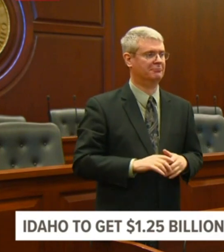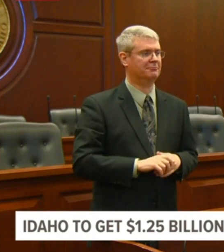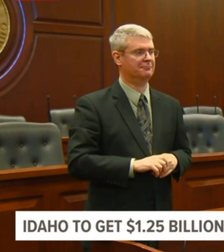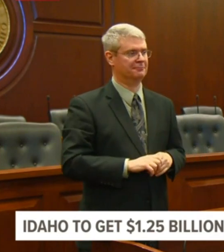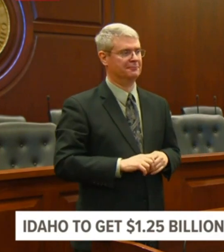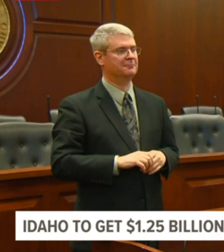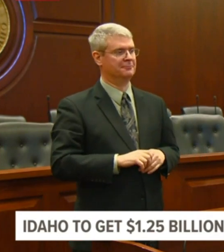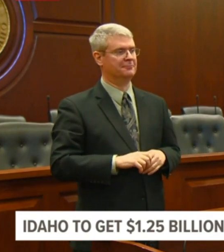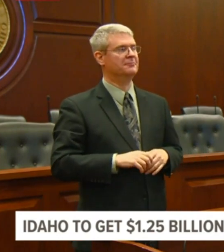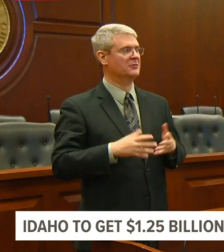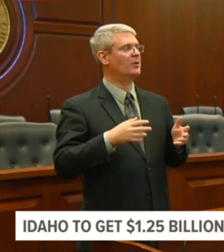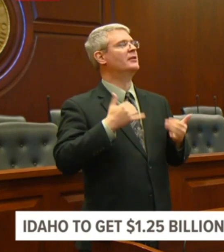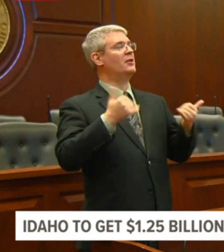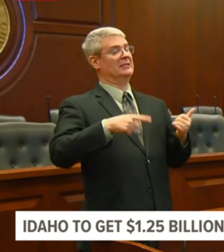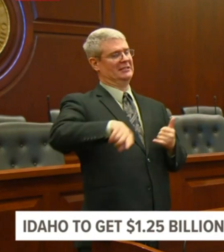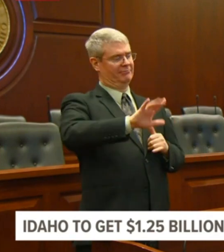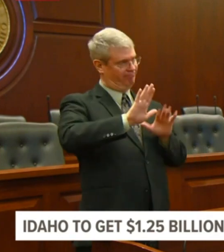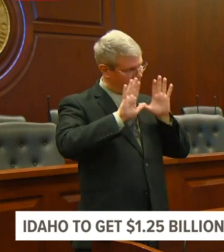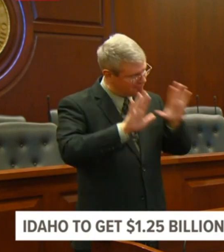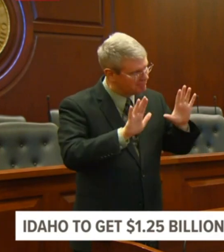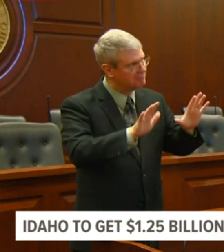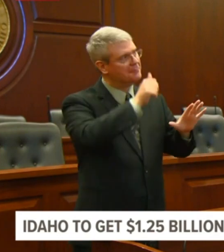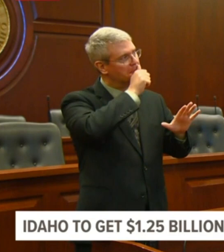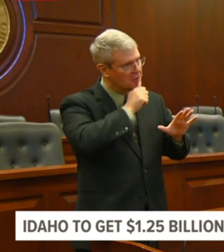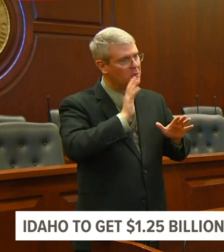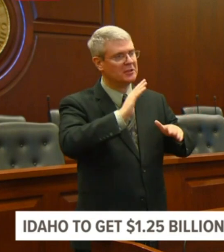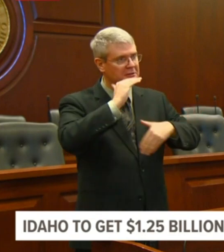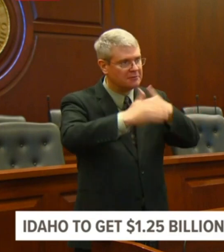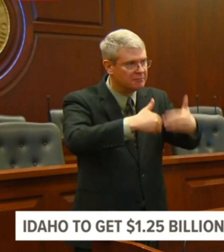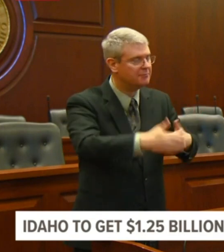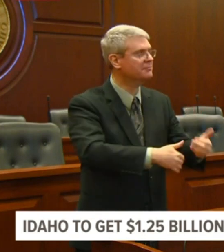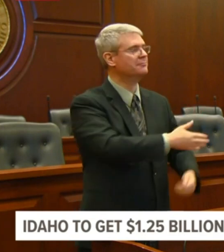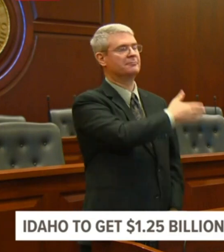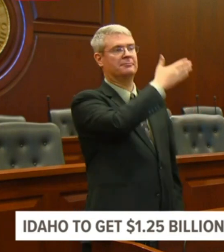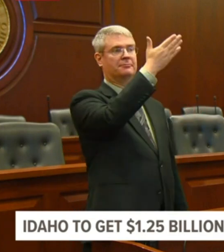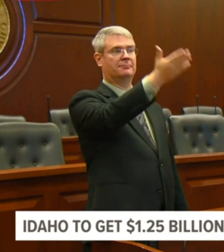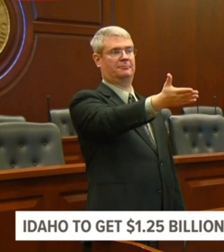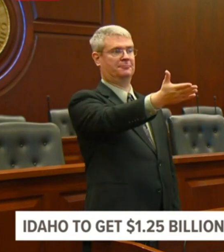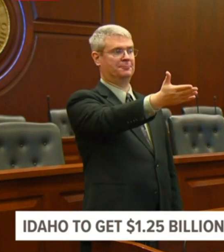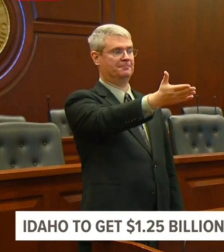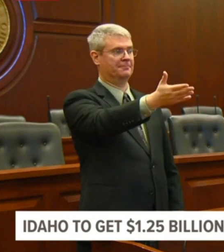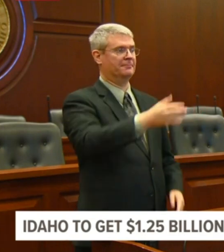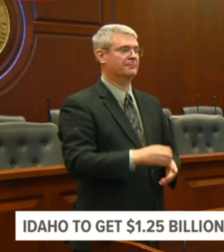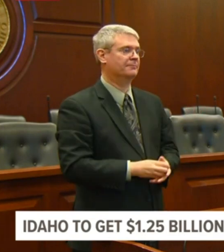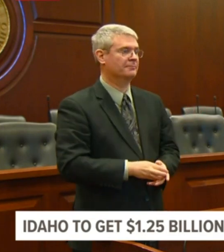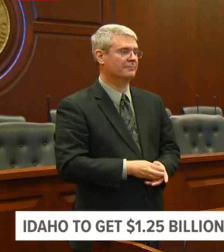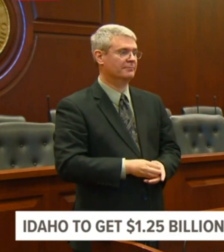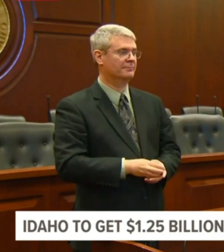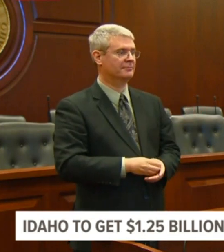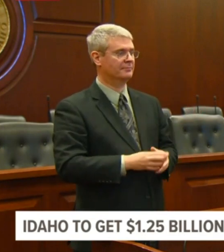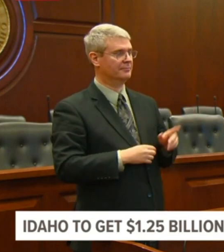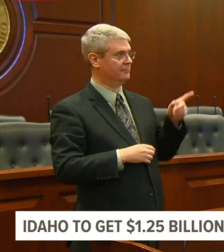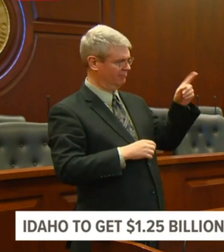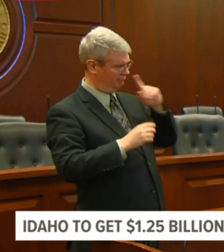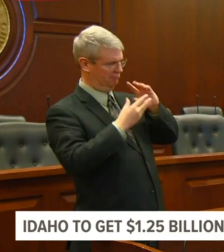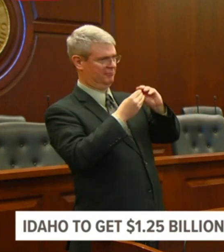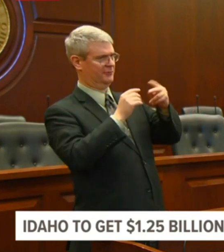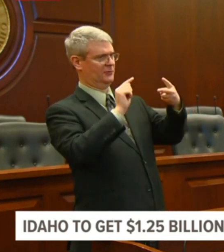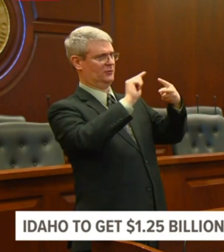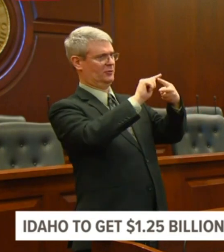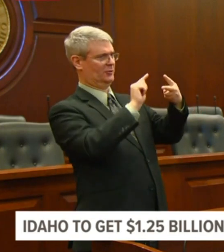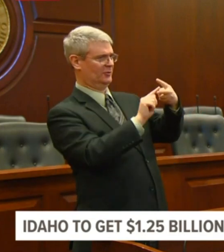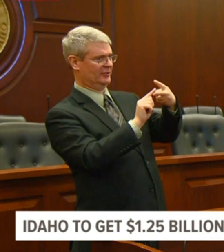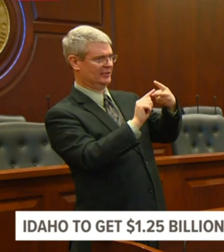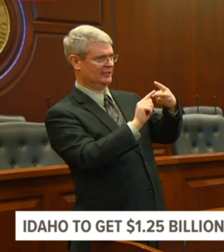Governor, you talked about doing two things from an economic standpoint. Point one is transferring a little over $39 million from the